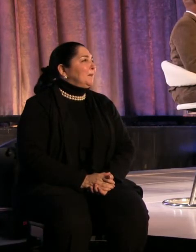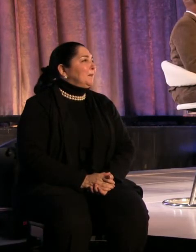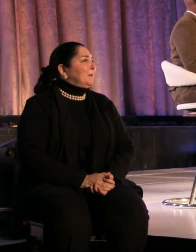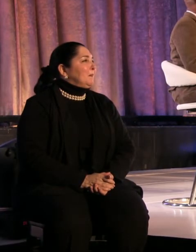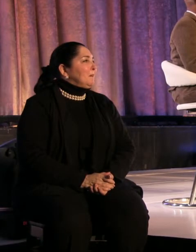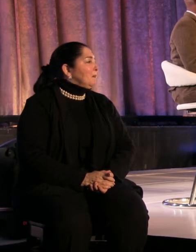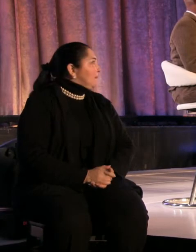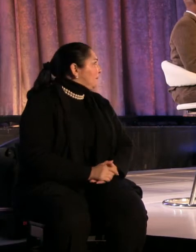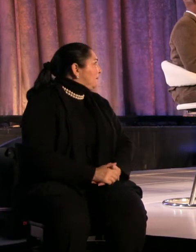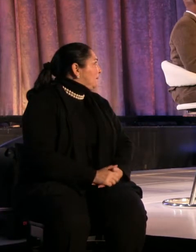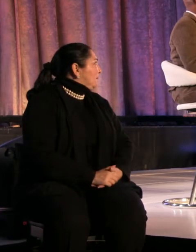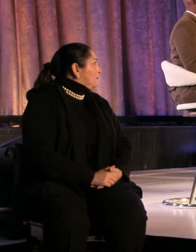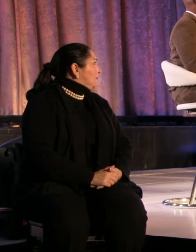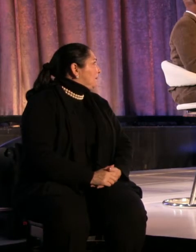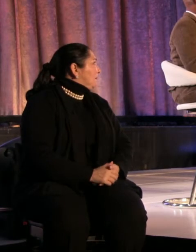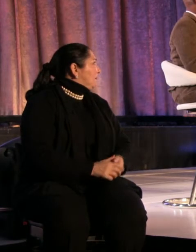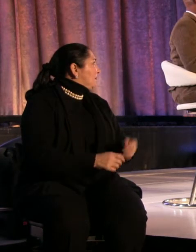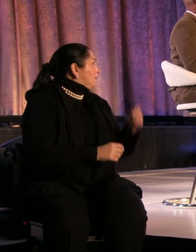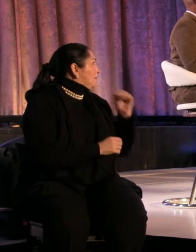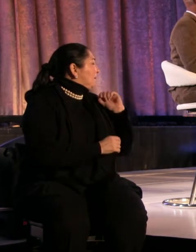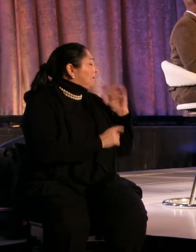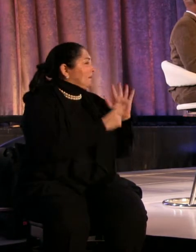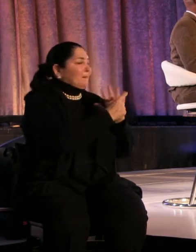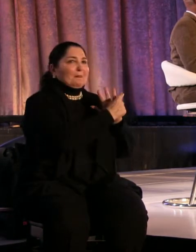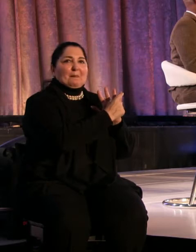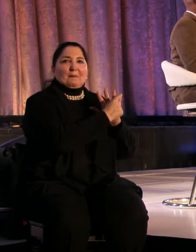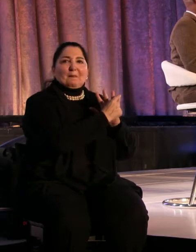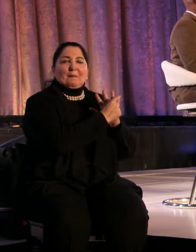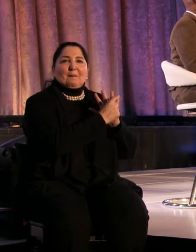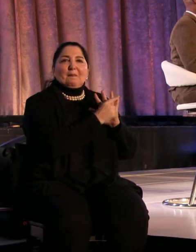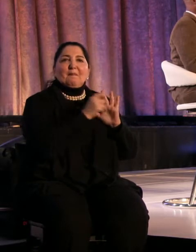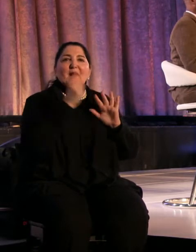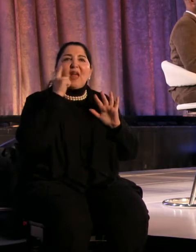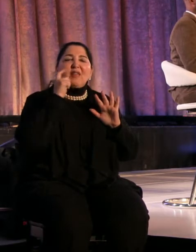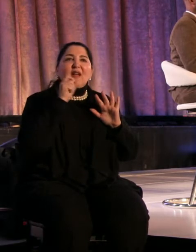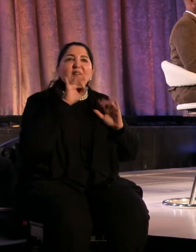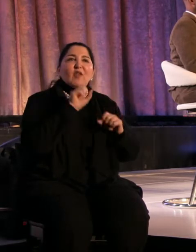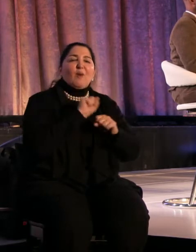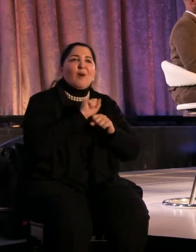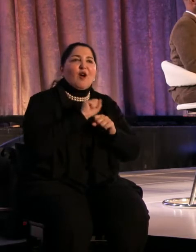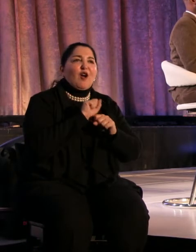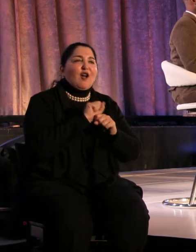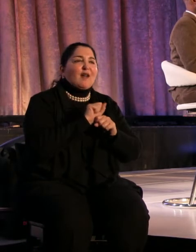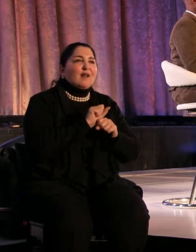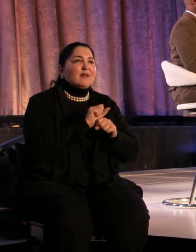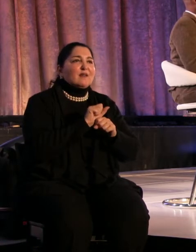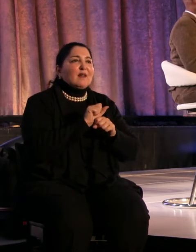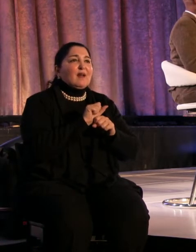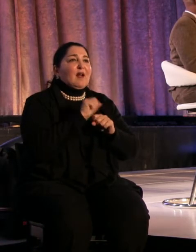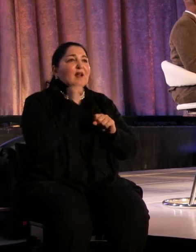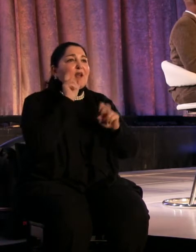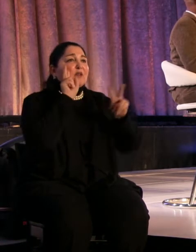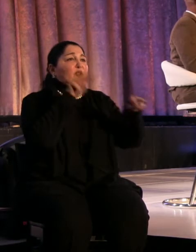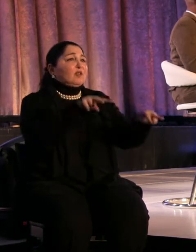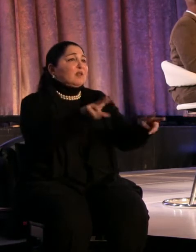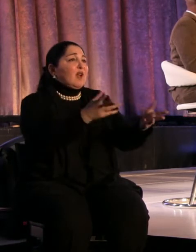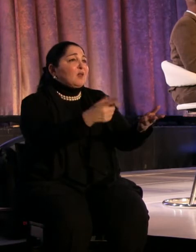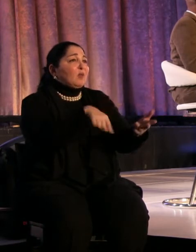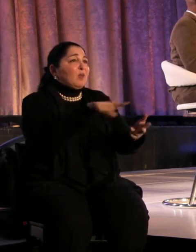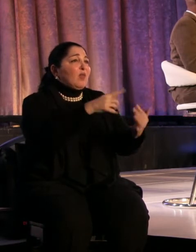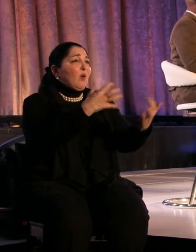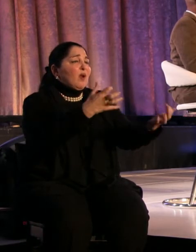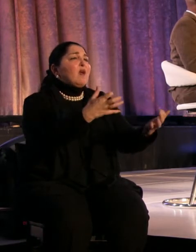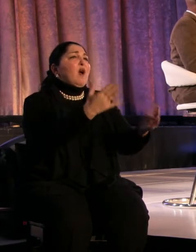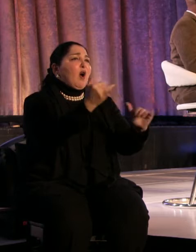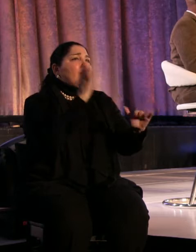I think that if the work is not pandering to them, then hopefully they'll rise up to that